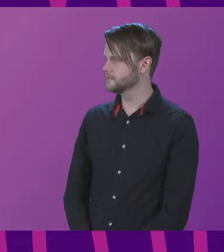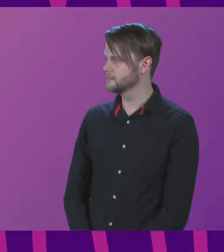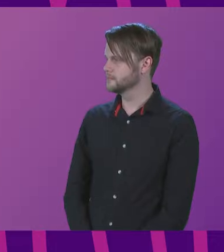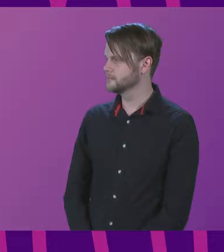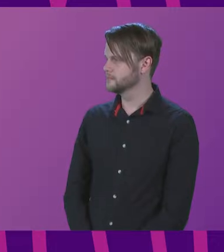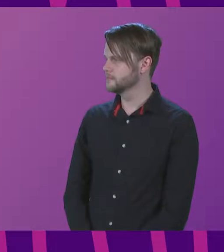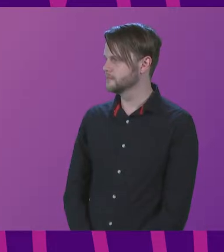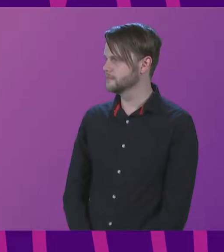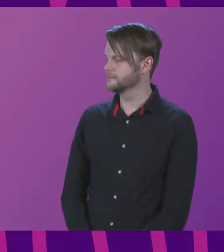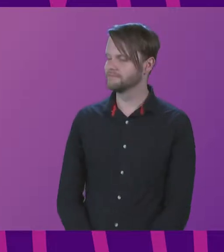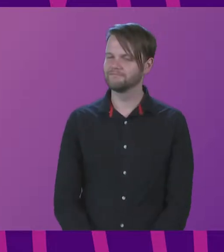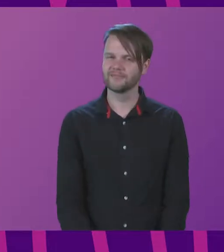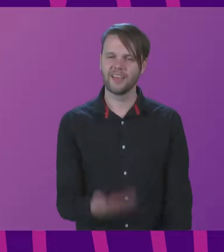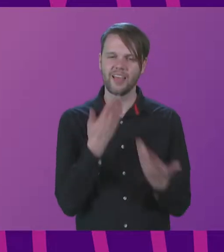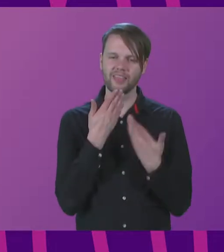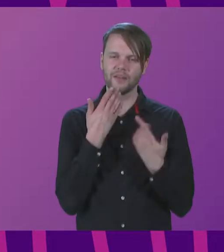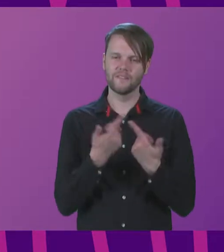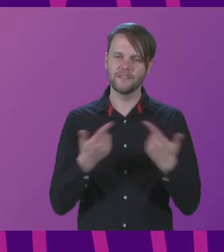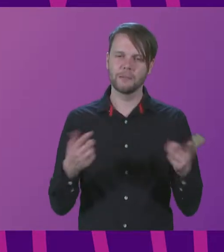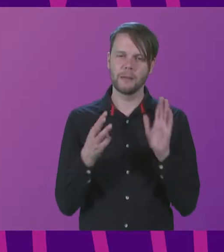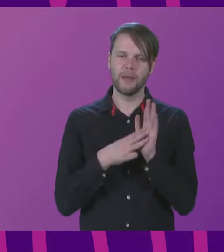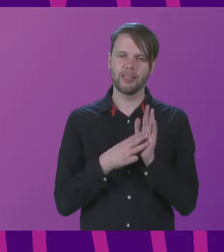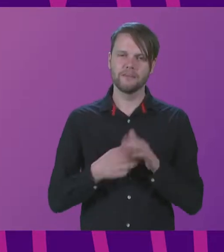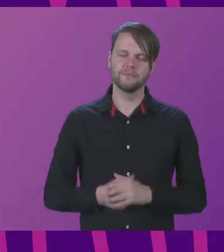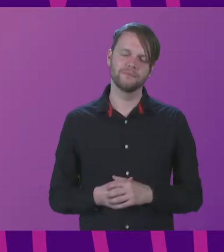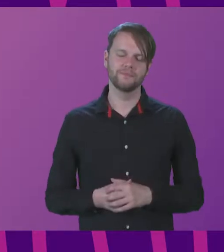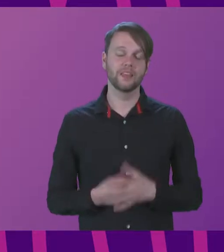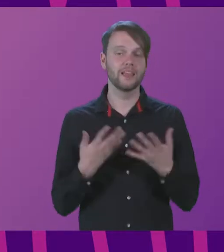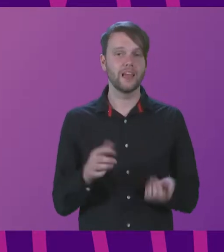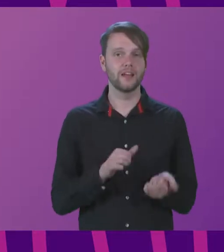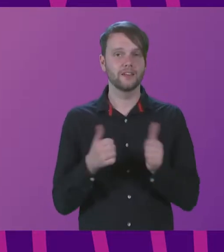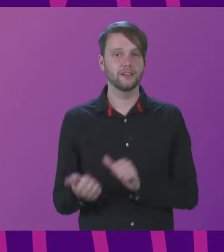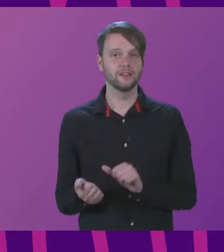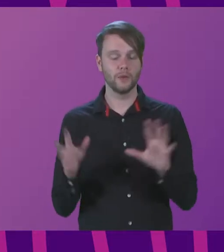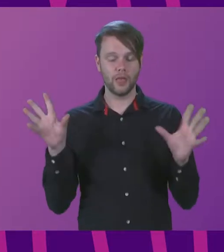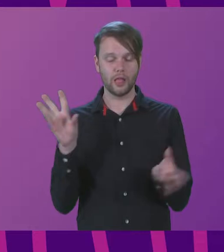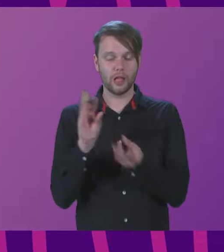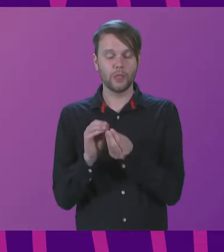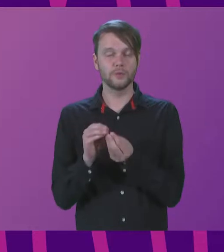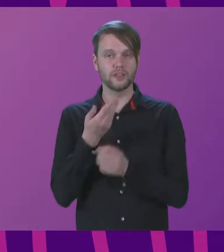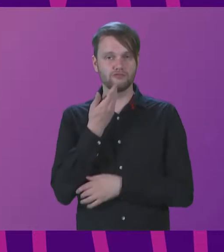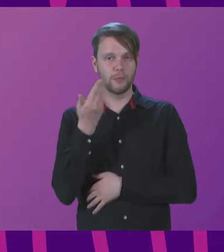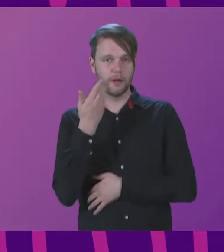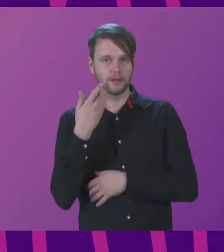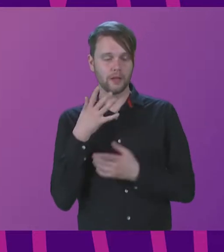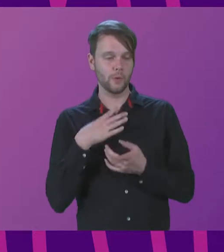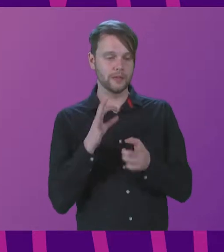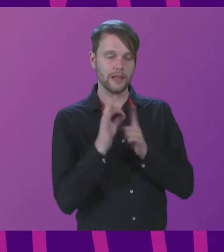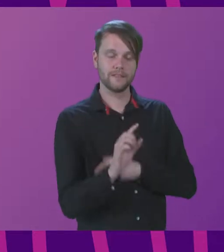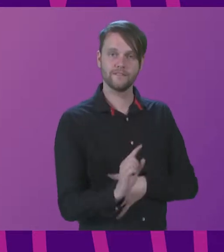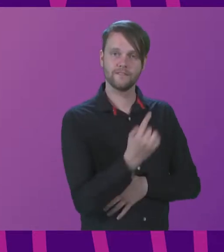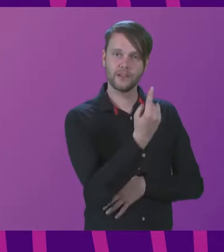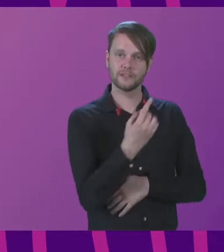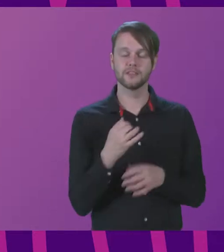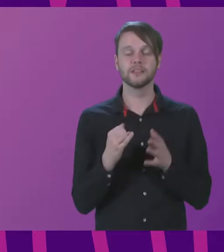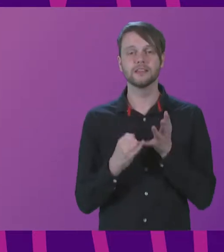Thank you very much indeed, Mandla. We now move to closing remarks. And I would like to invite in the first instance,